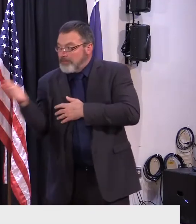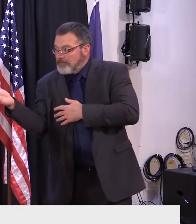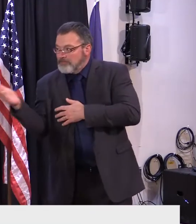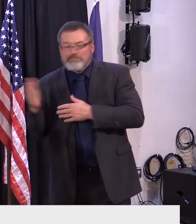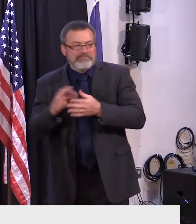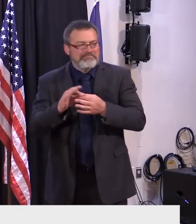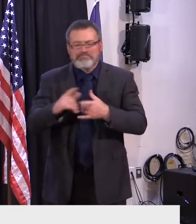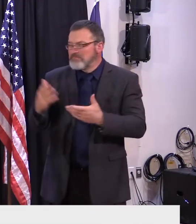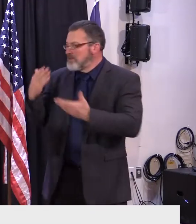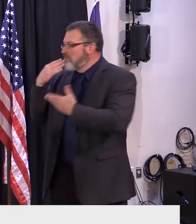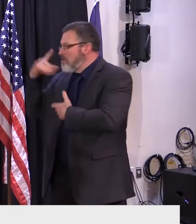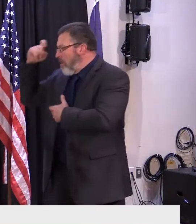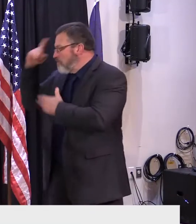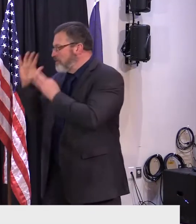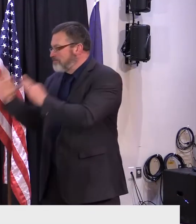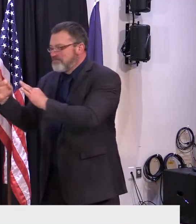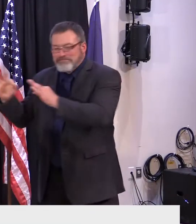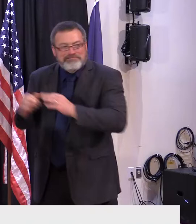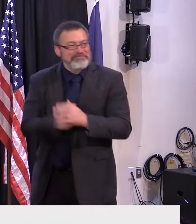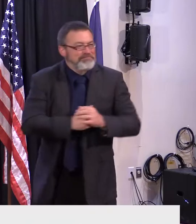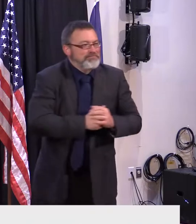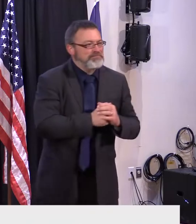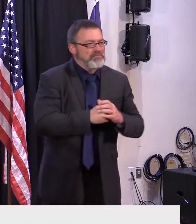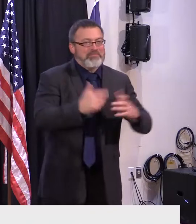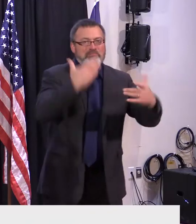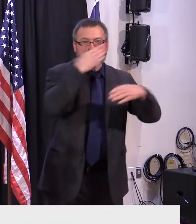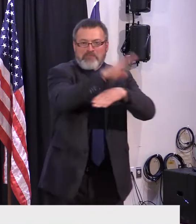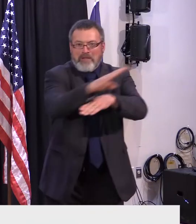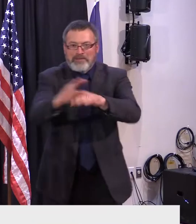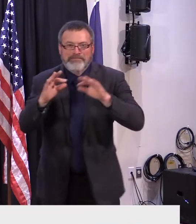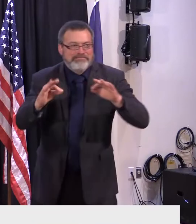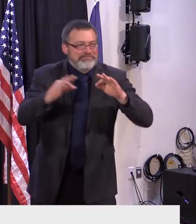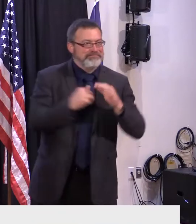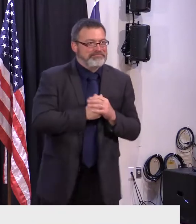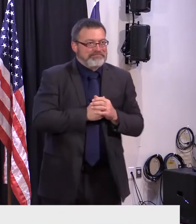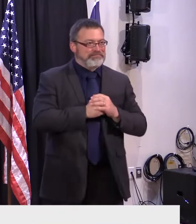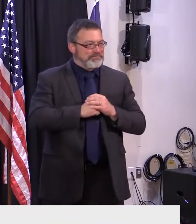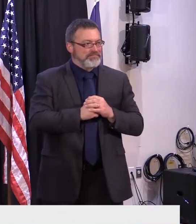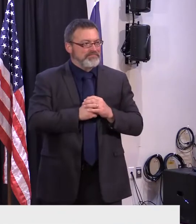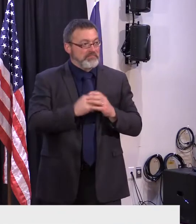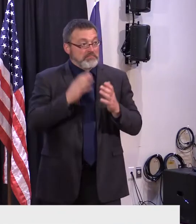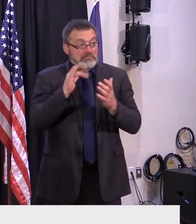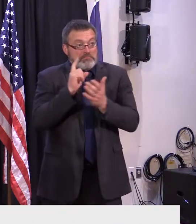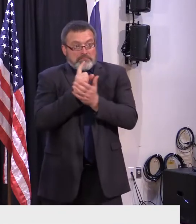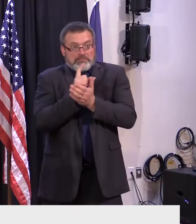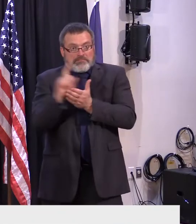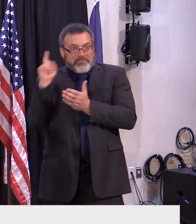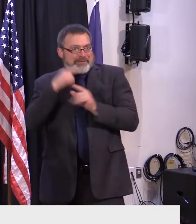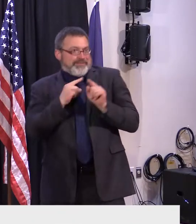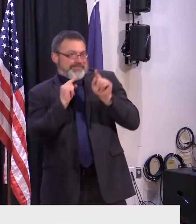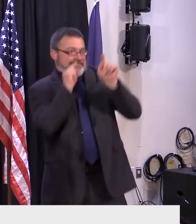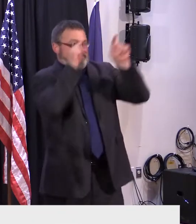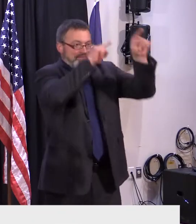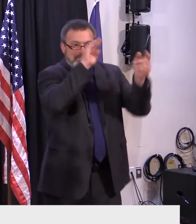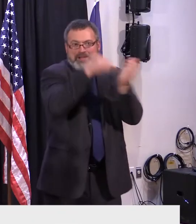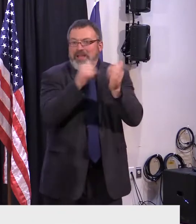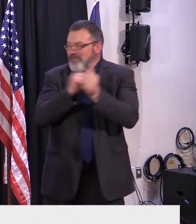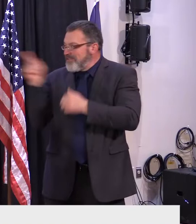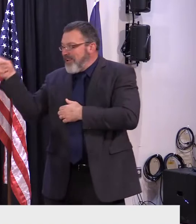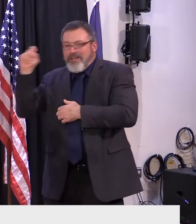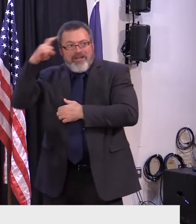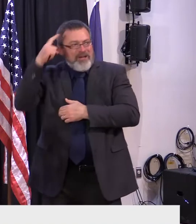Thank you, Governor. Good afternoon. Last week's trip to Montreal to attend the Aerospace Innovation Forum,